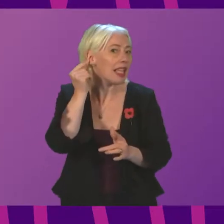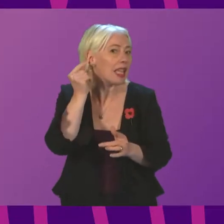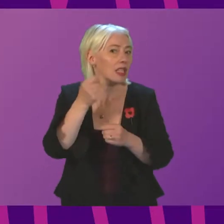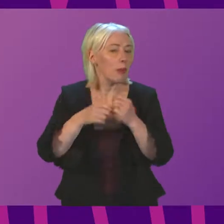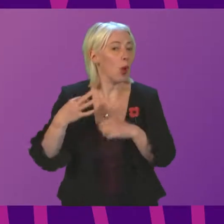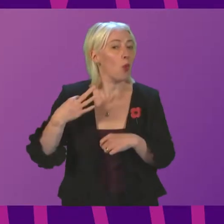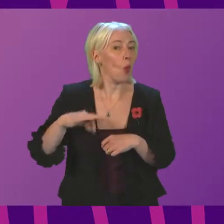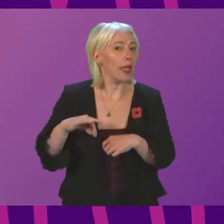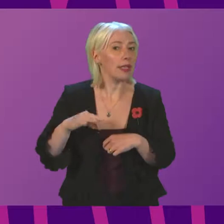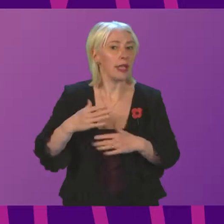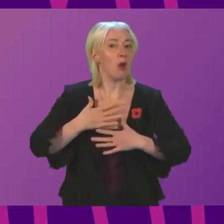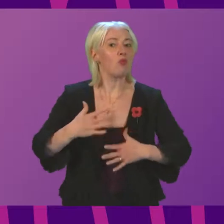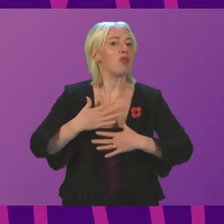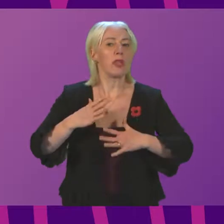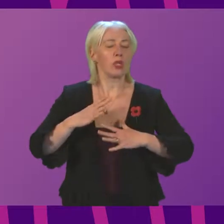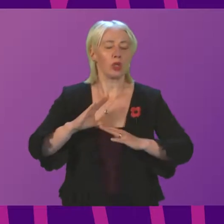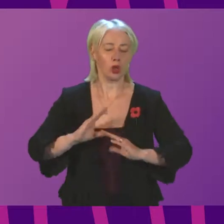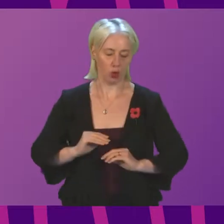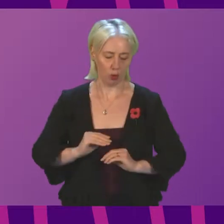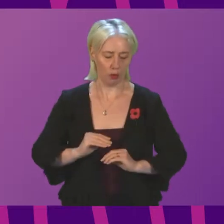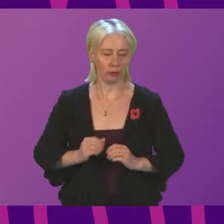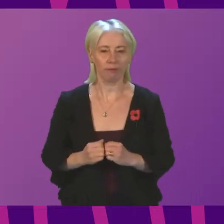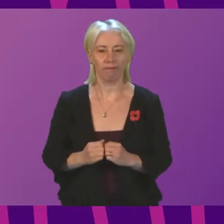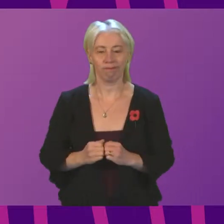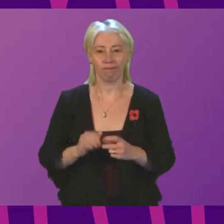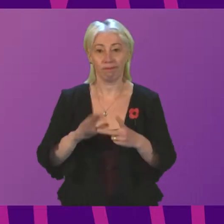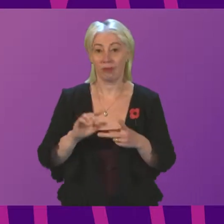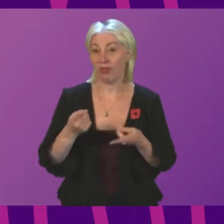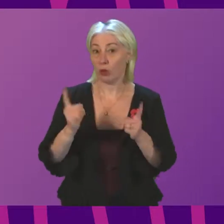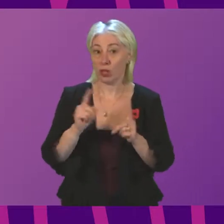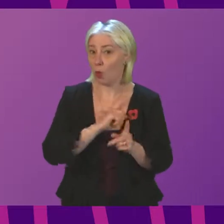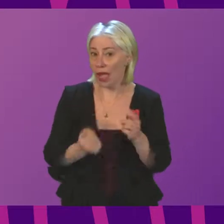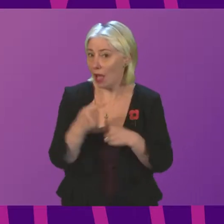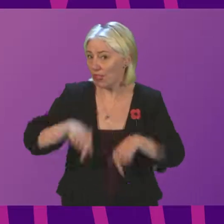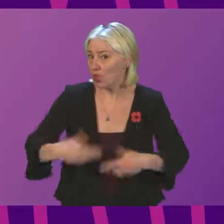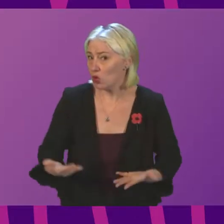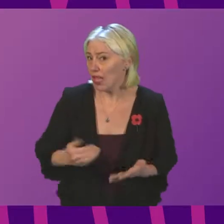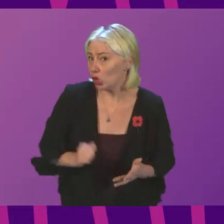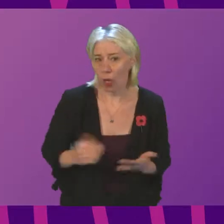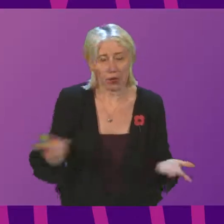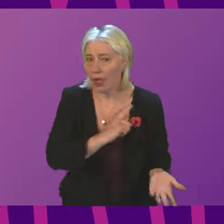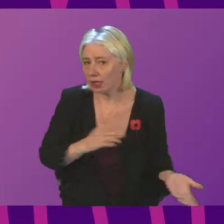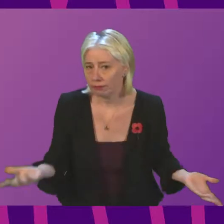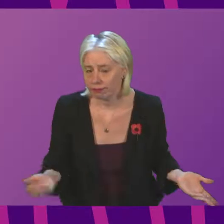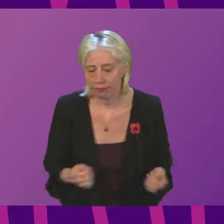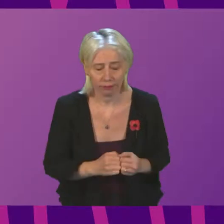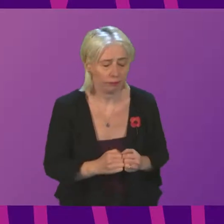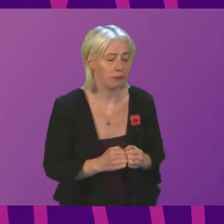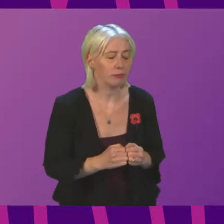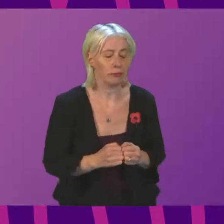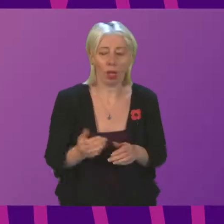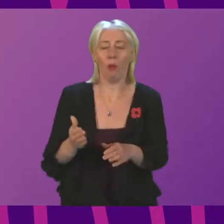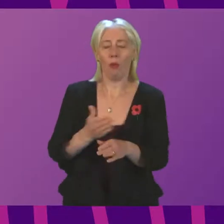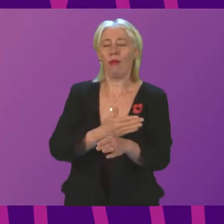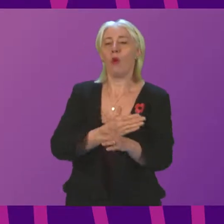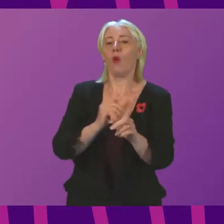he'd stopped breathing. Deputy First Minister, why is this happening in Scotland today? Deputy First Minister. Presidential Officer, before I come to